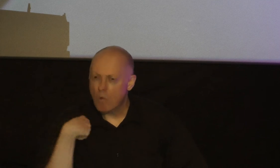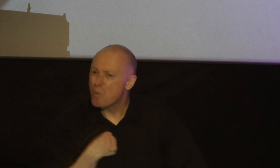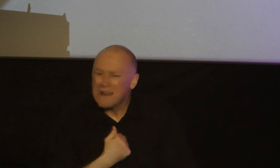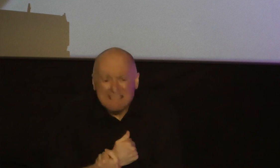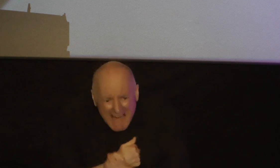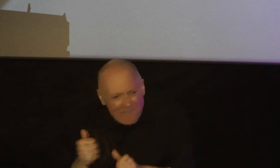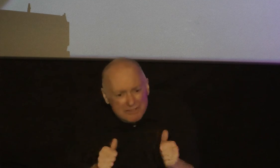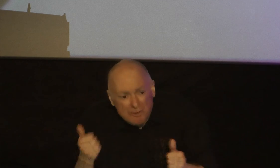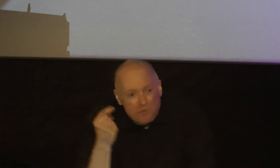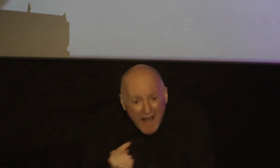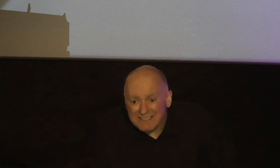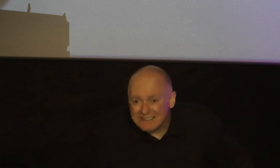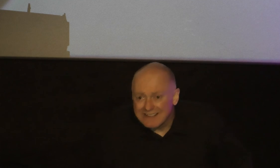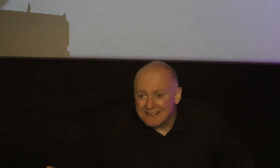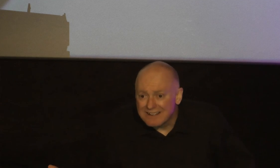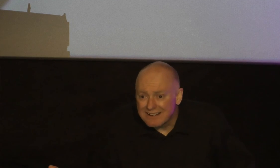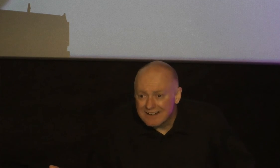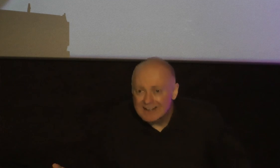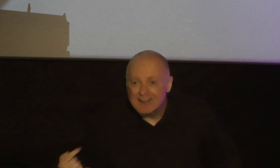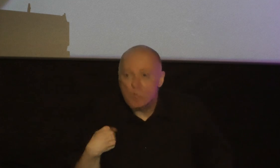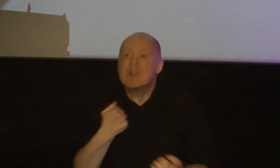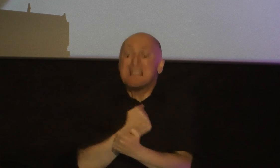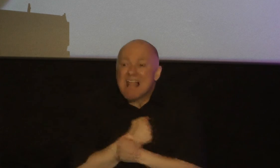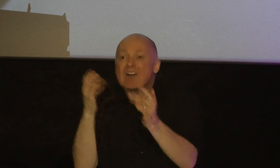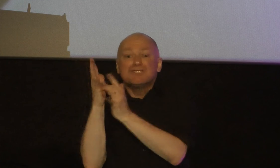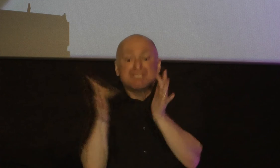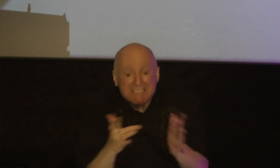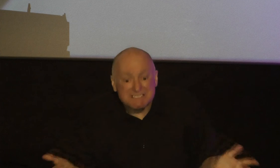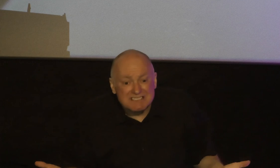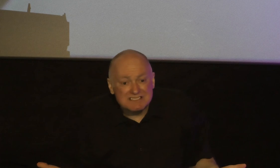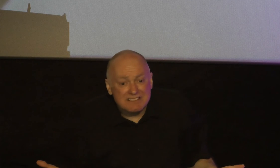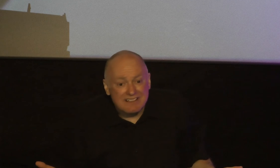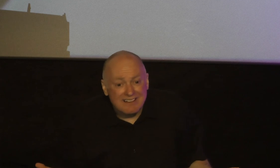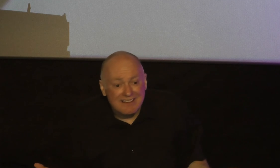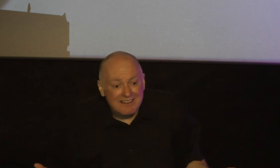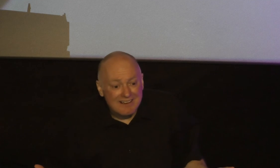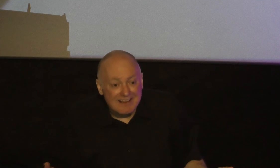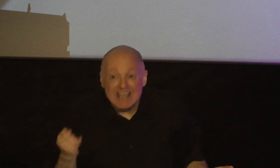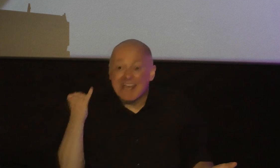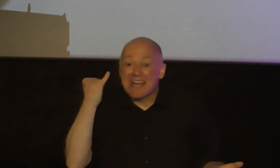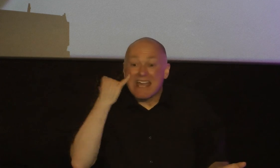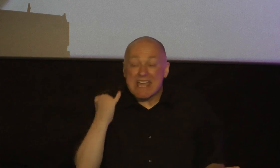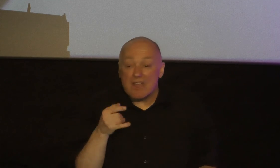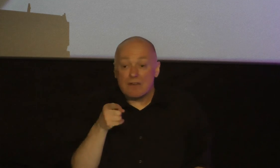other and we love Jesus and if someone offends you